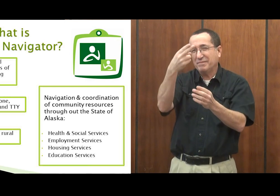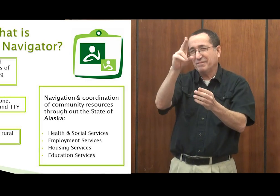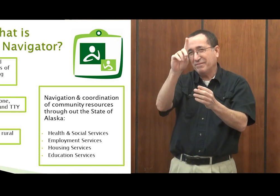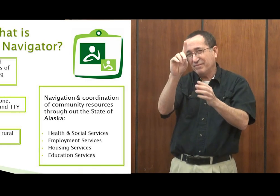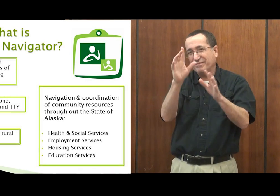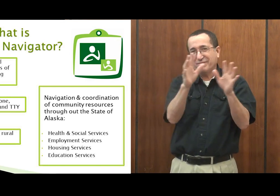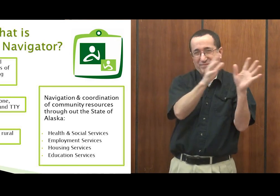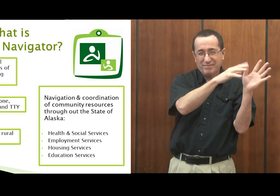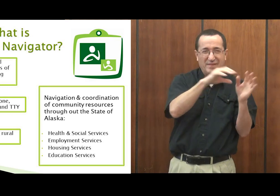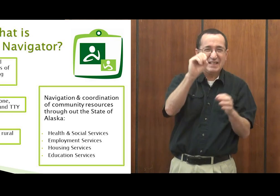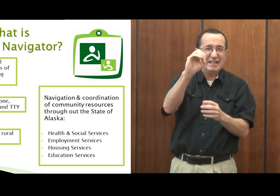a complicated system.